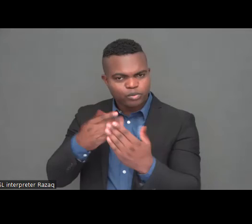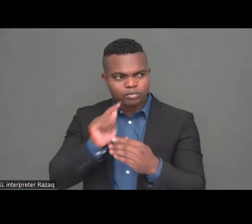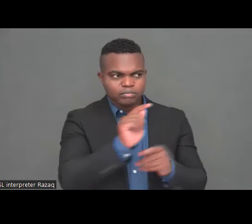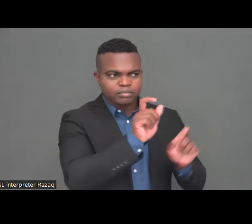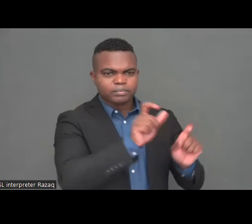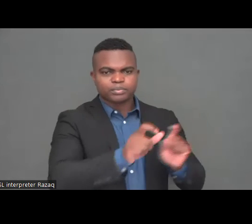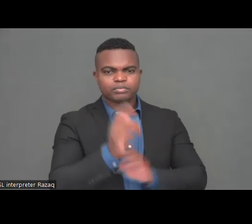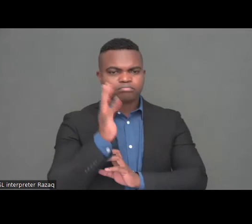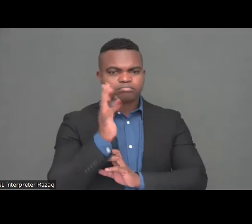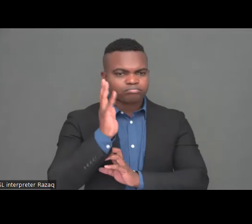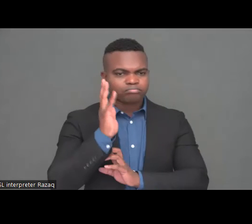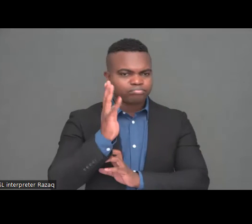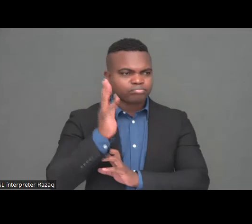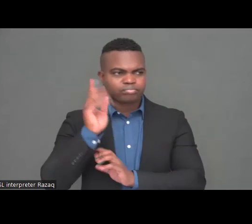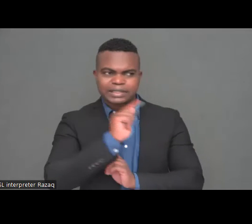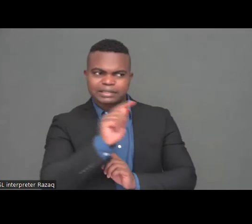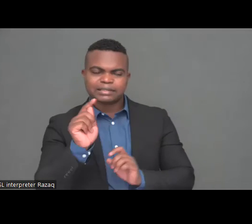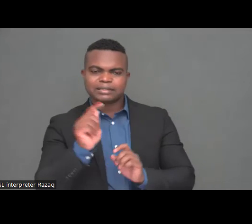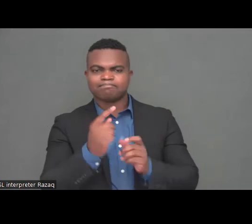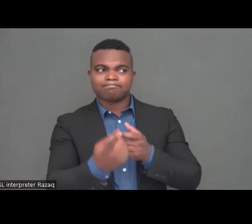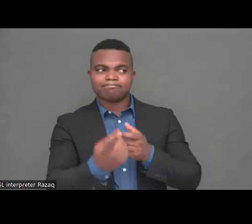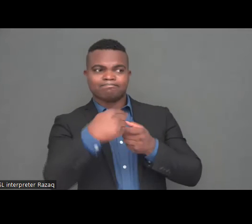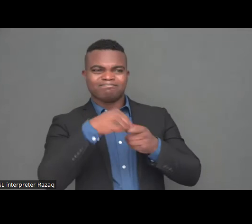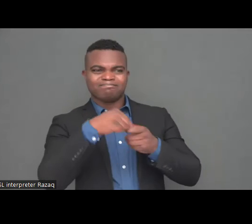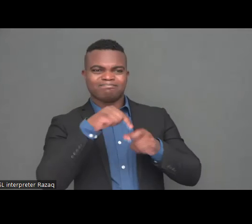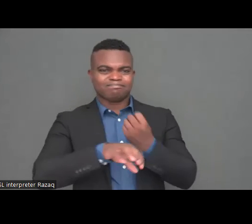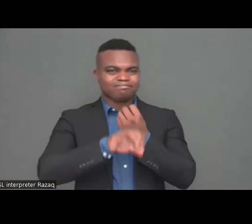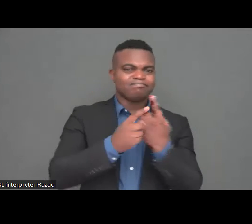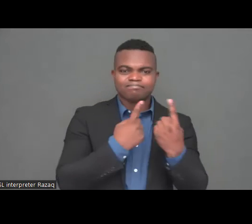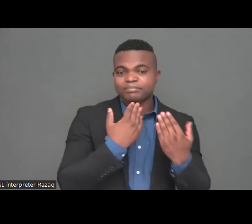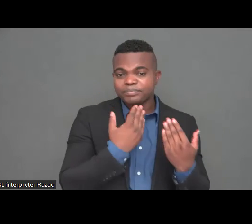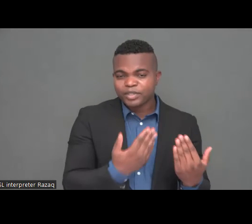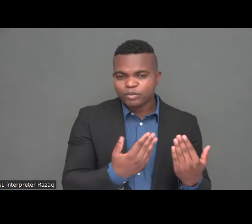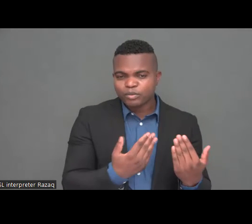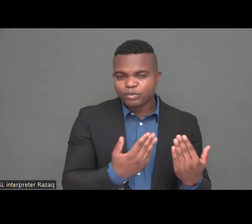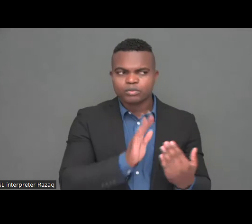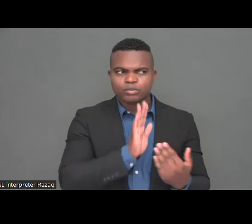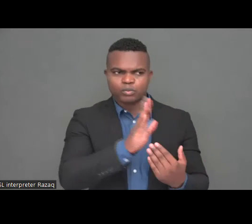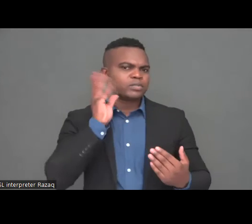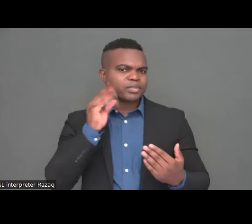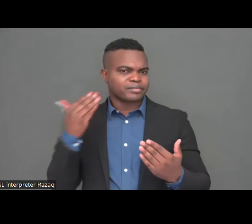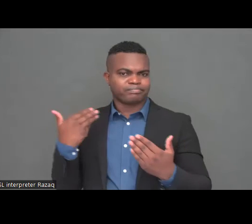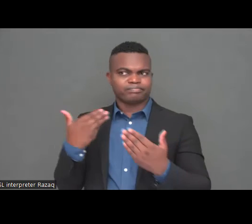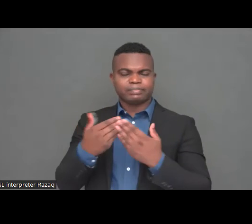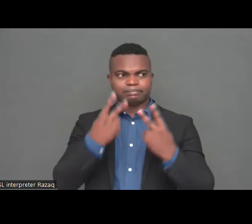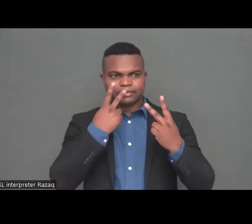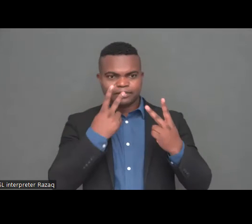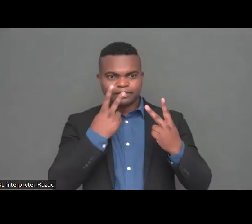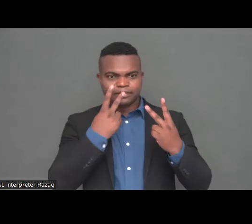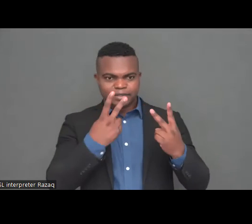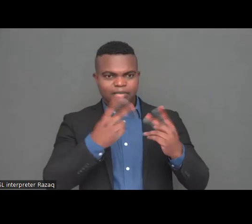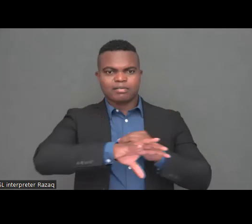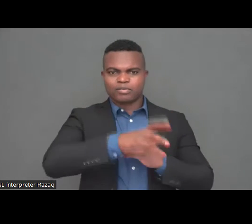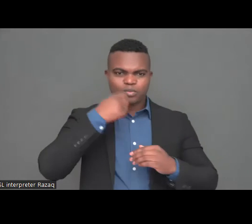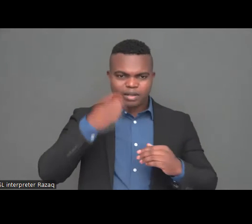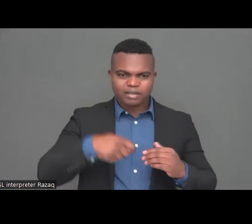what we need in order to make your voices heard and and our our position position more more clear clear on on what what needs to be done and I think that for the